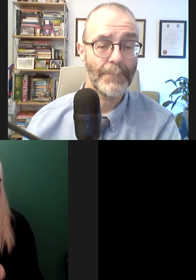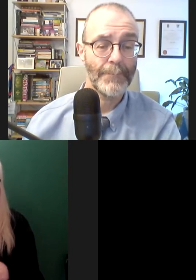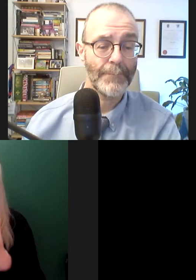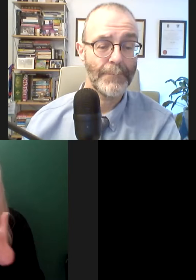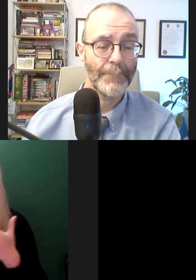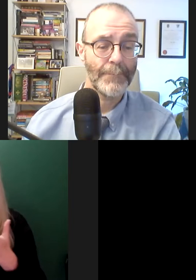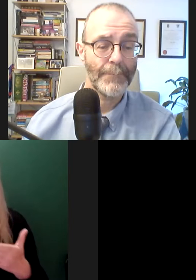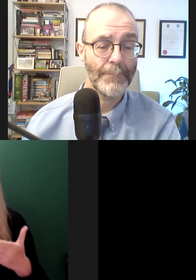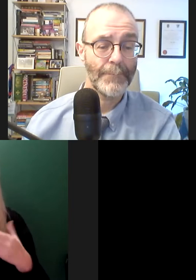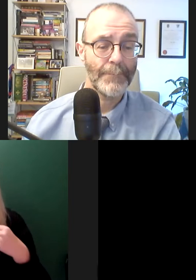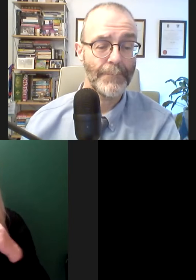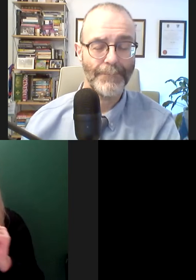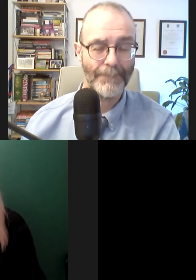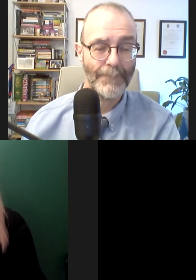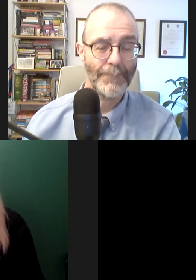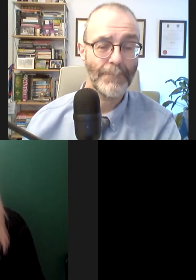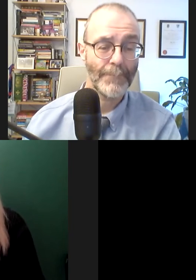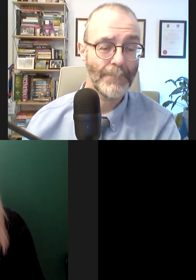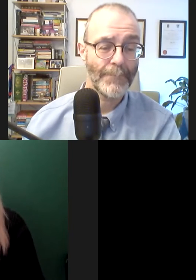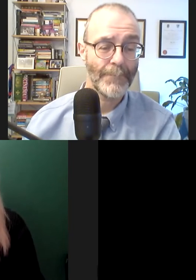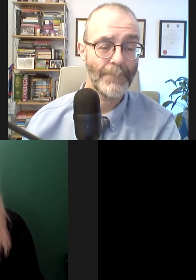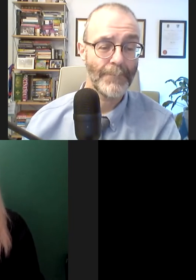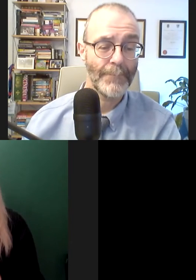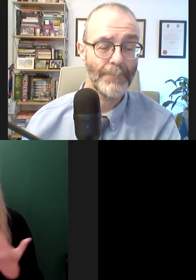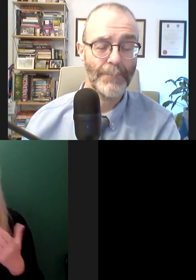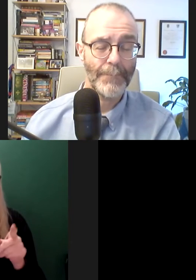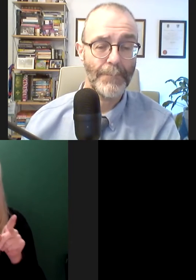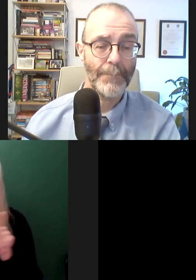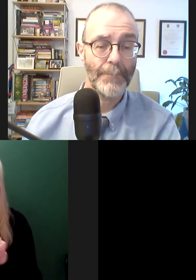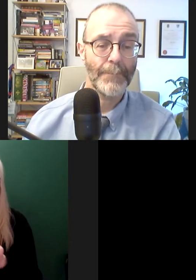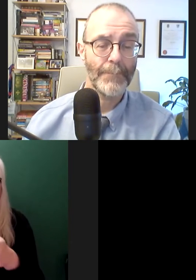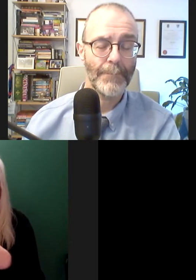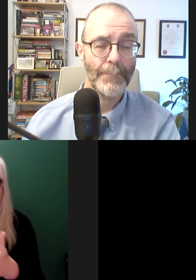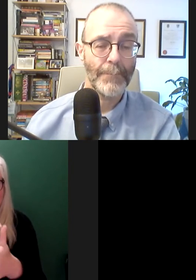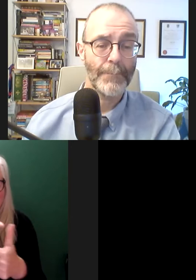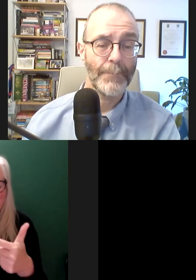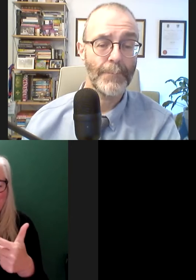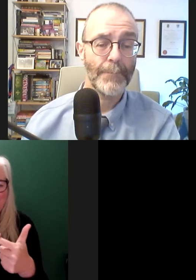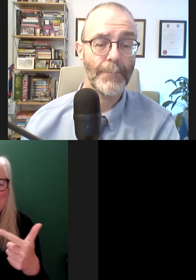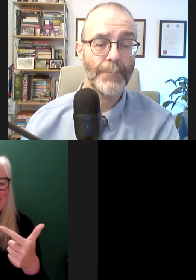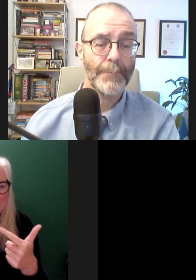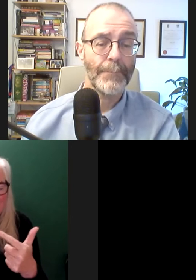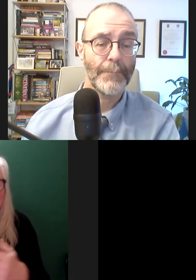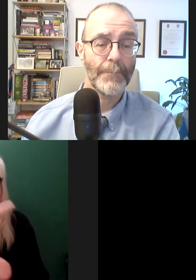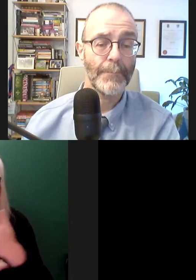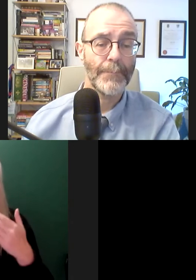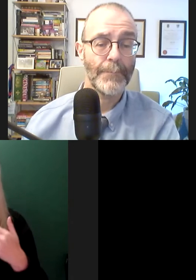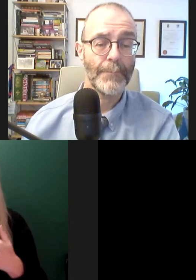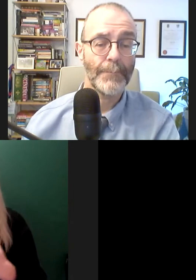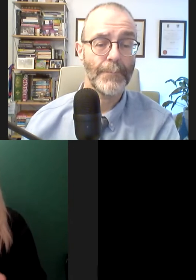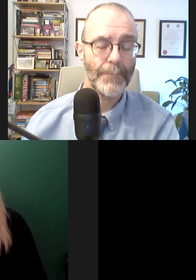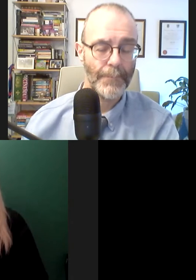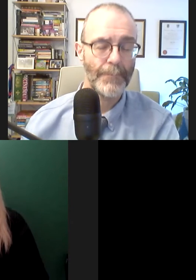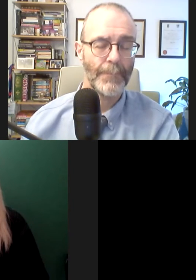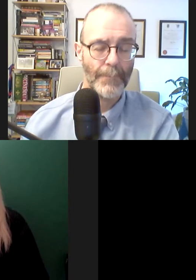living movement of Ireland. So again, as with all of the three seminars, the disabled person's voice is